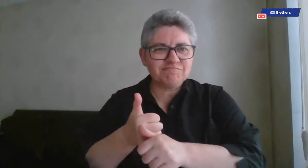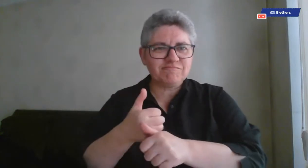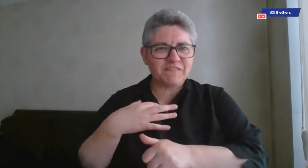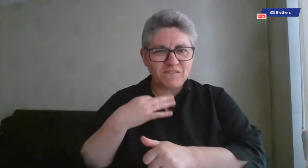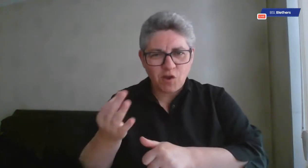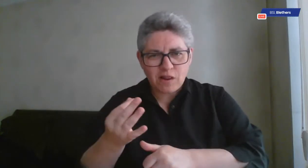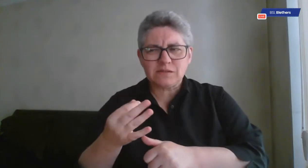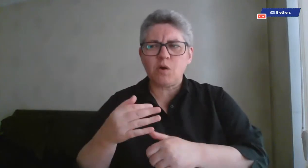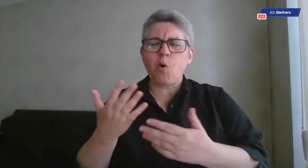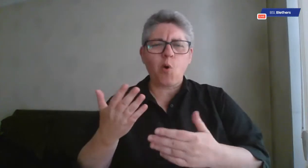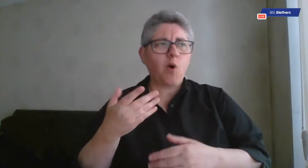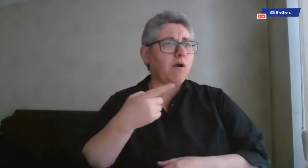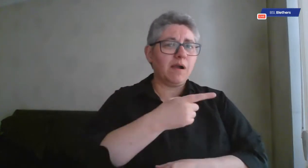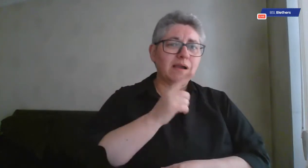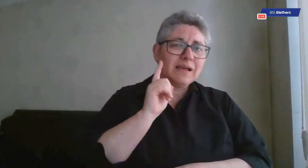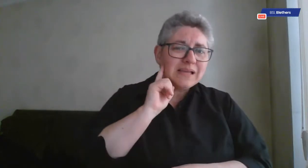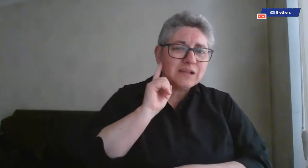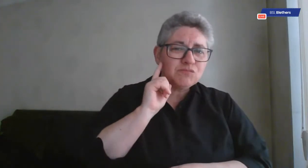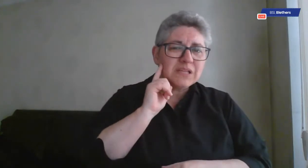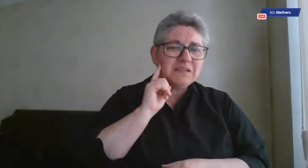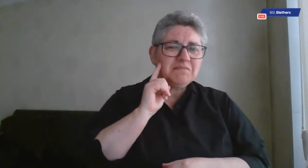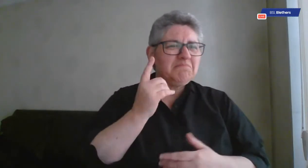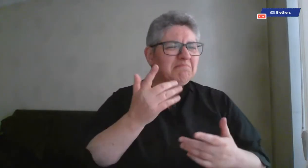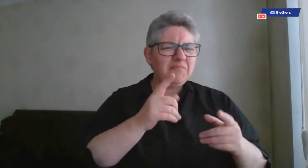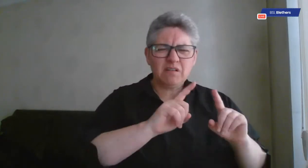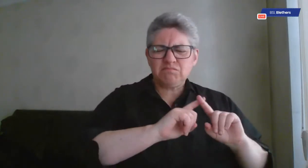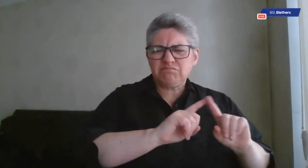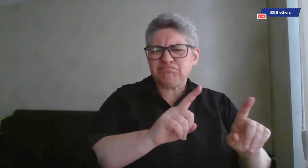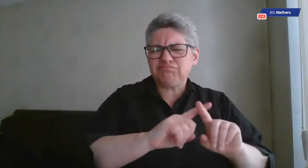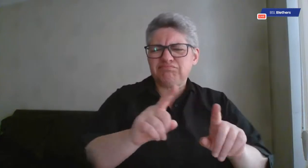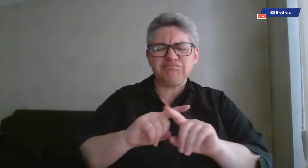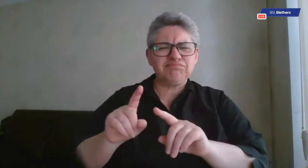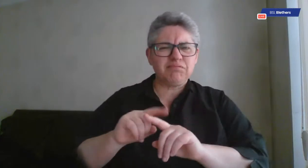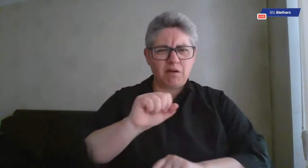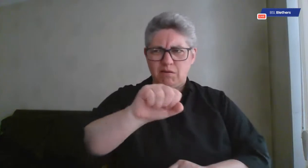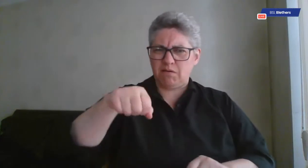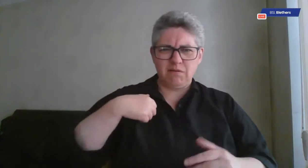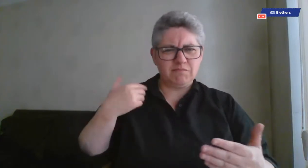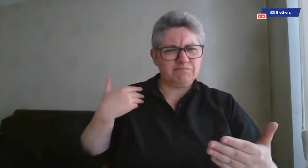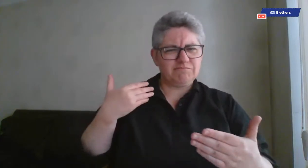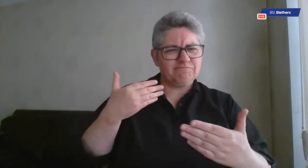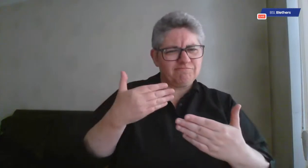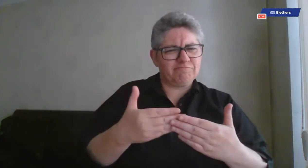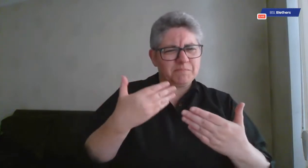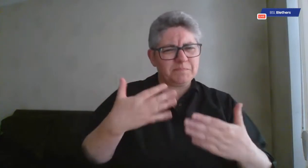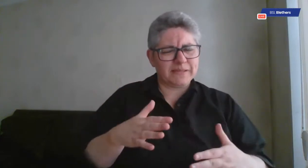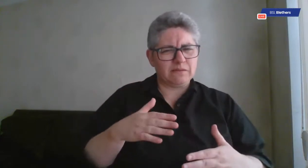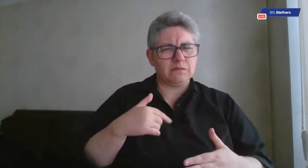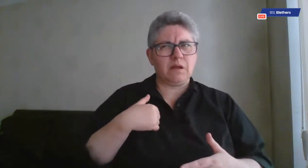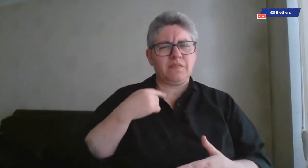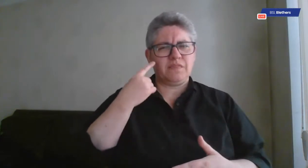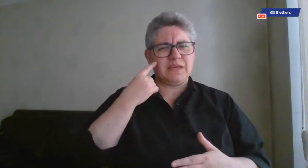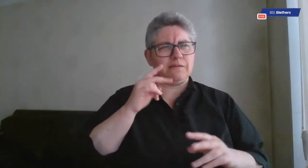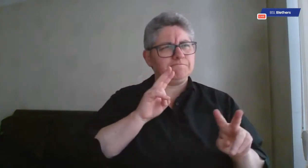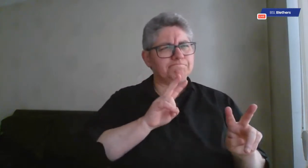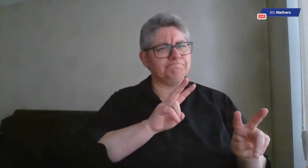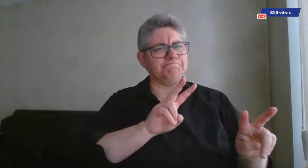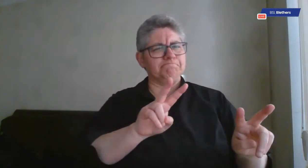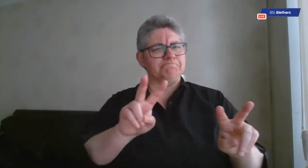involved in volunteering for all kinds of different things. Of course, hearing people have always been involved